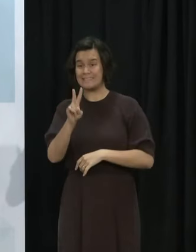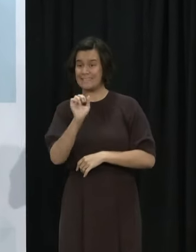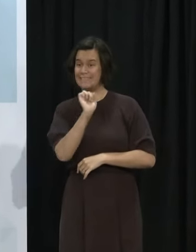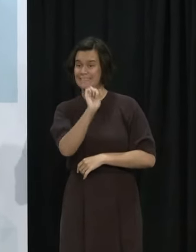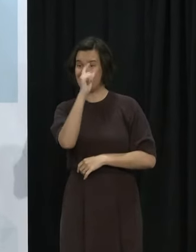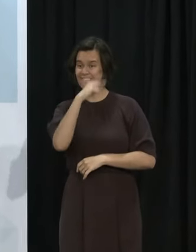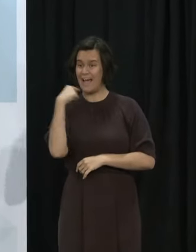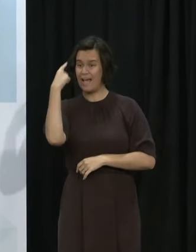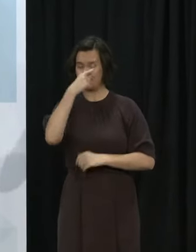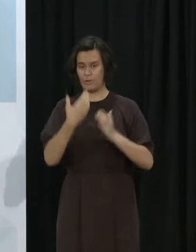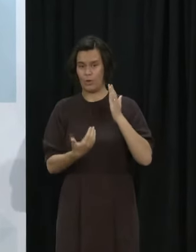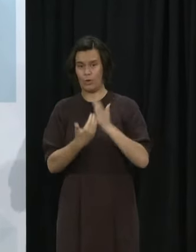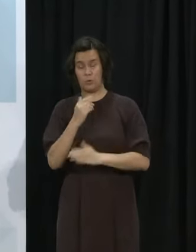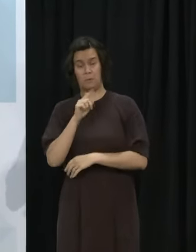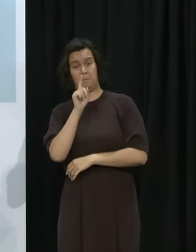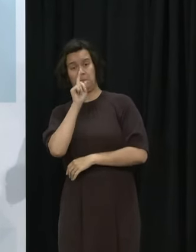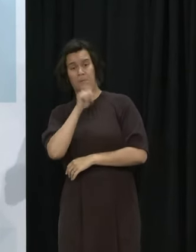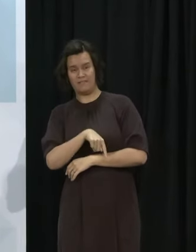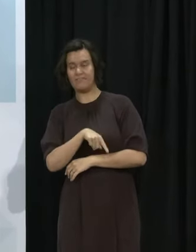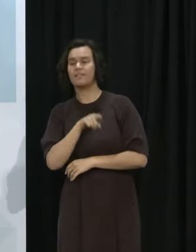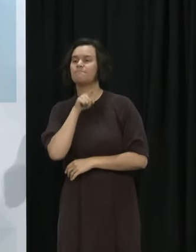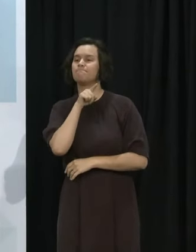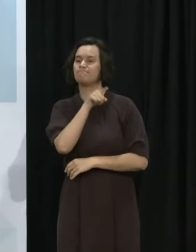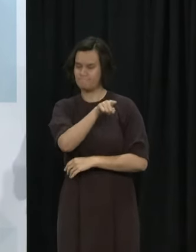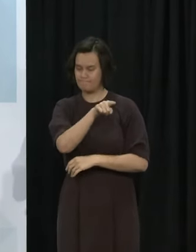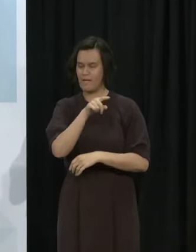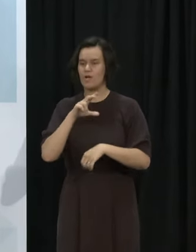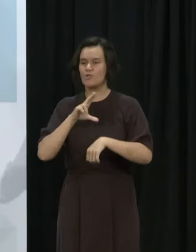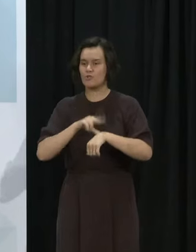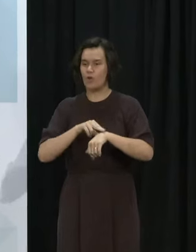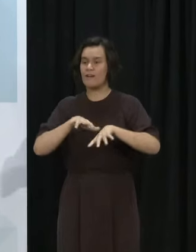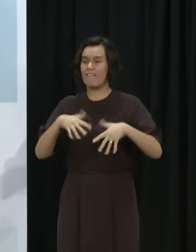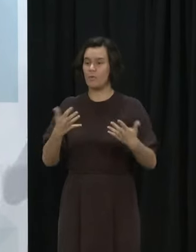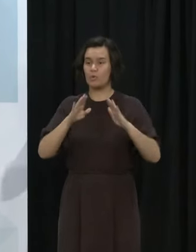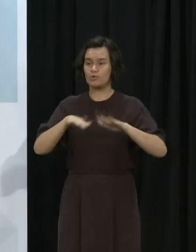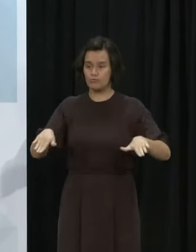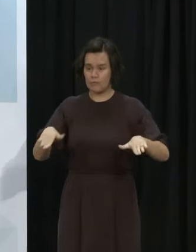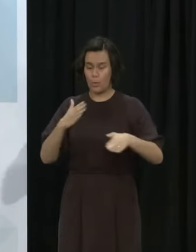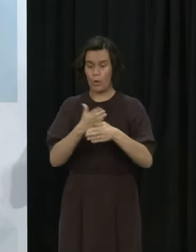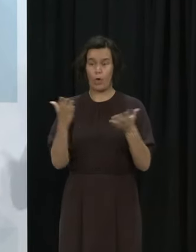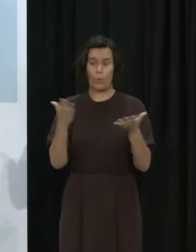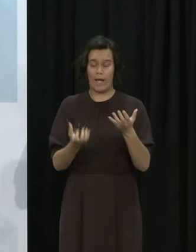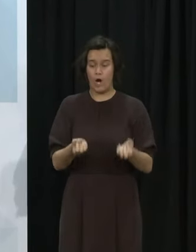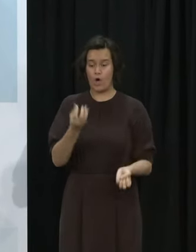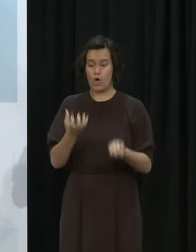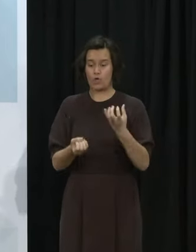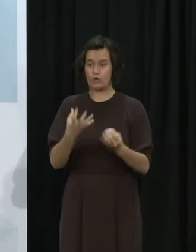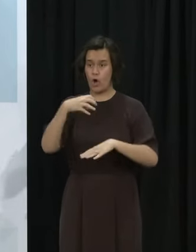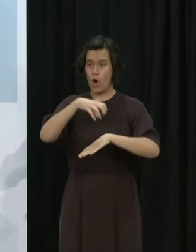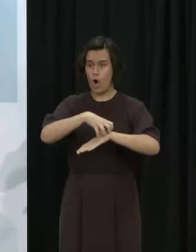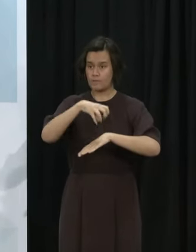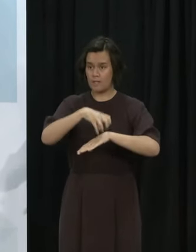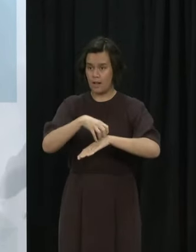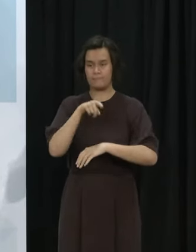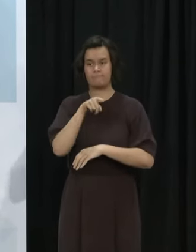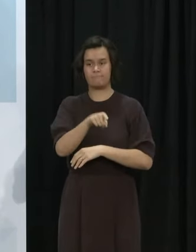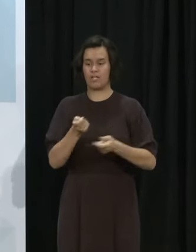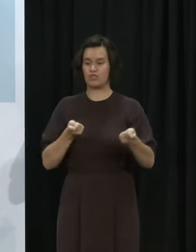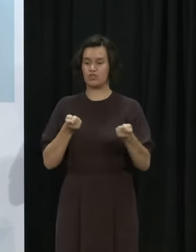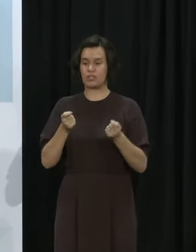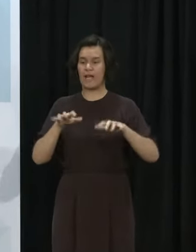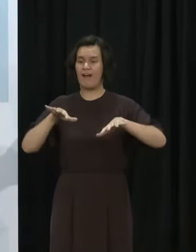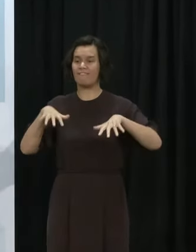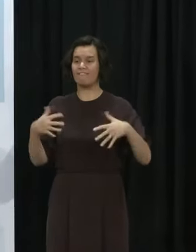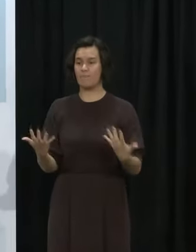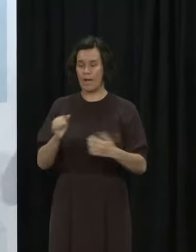phase in immunisation for our tamariki. He's a paediatrician at the Rotorua Hospital, chairs the Indigenous Child Health Working Group of the